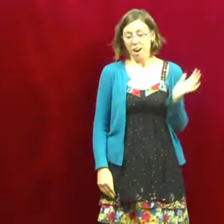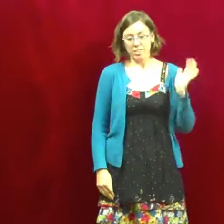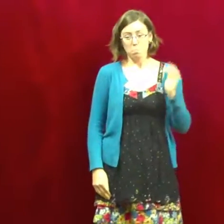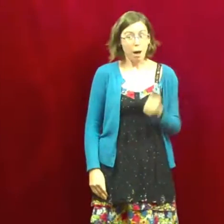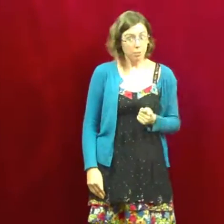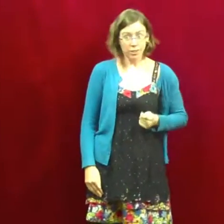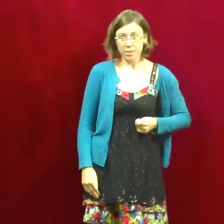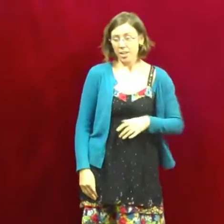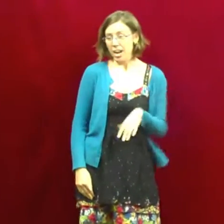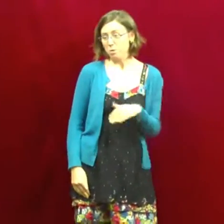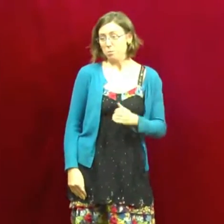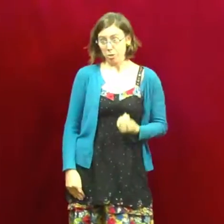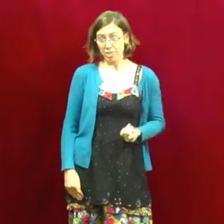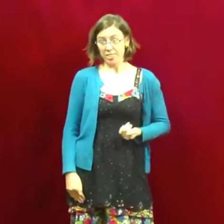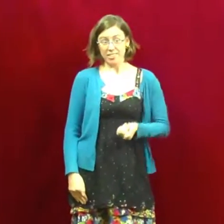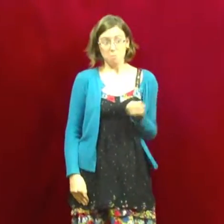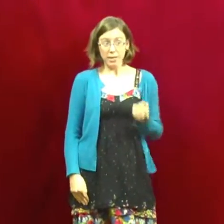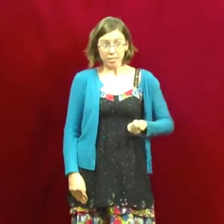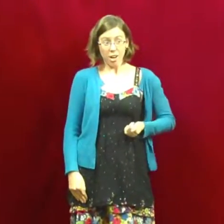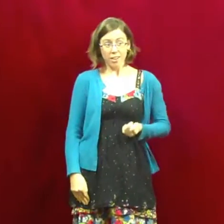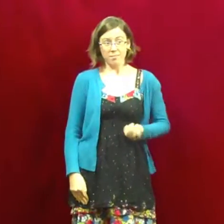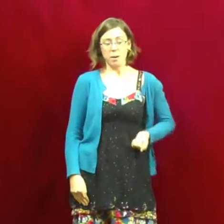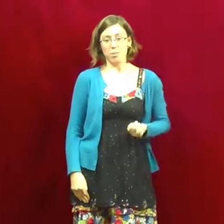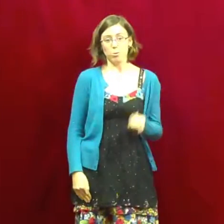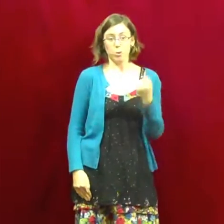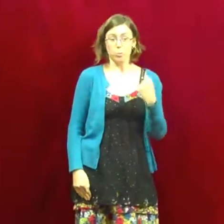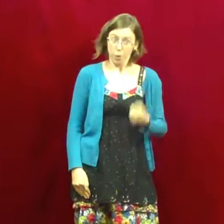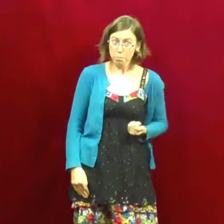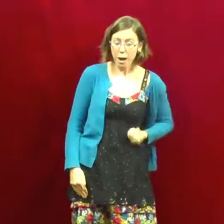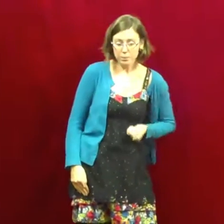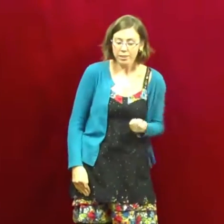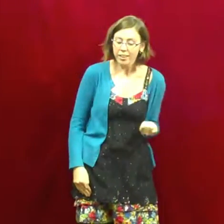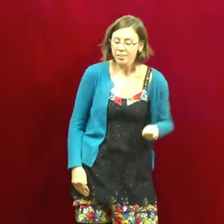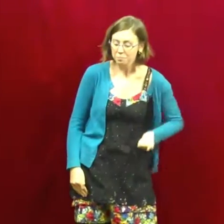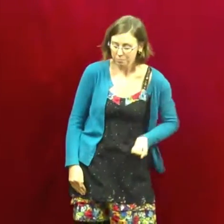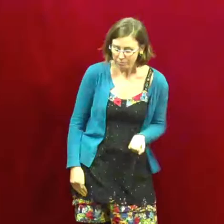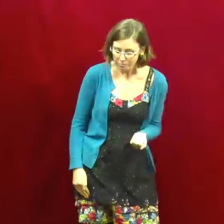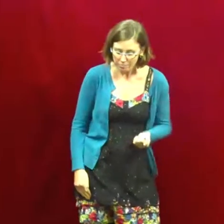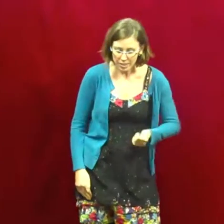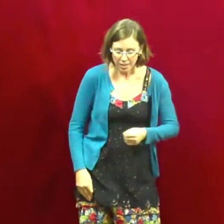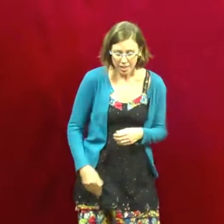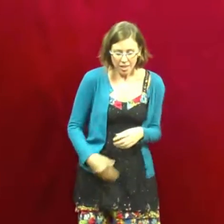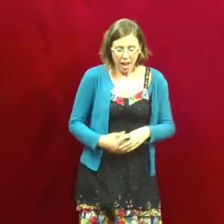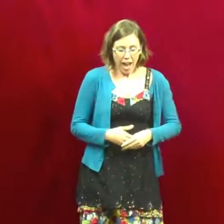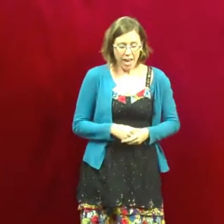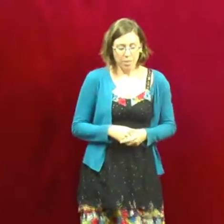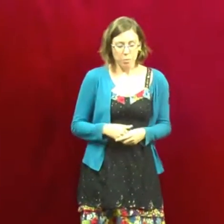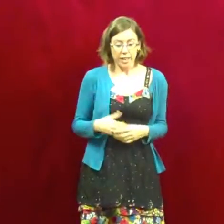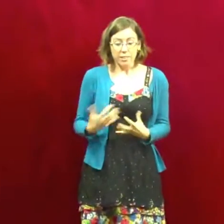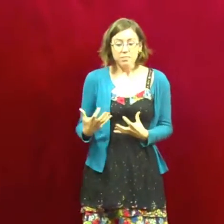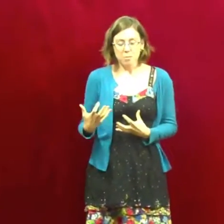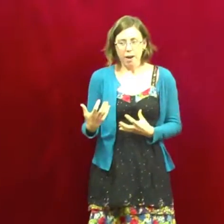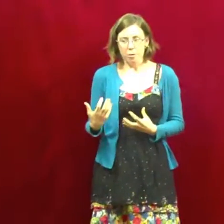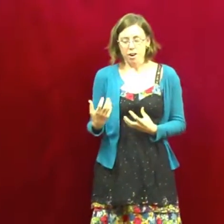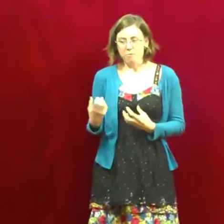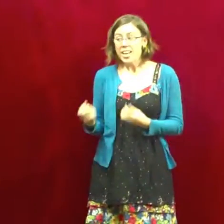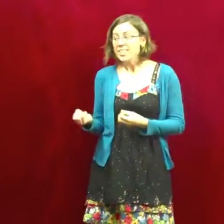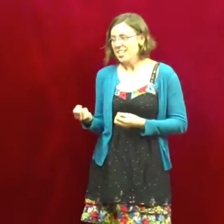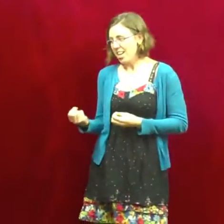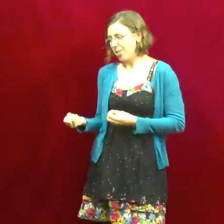popular. I was mercilessly picked on by those who were popular. And what I loved about a fantasy character